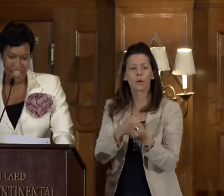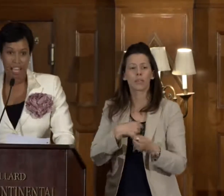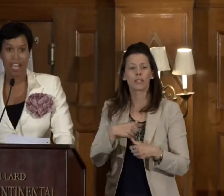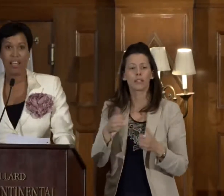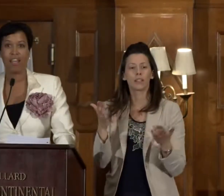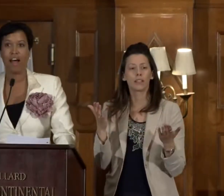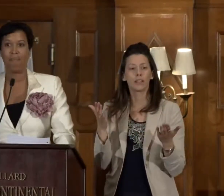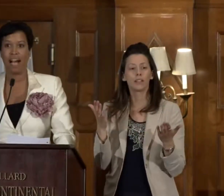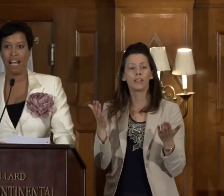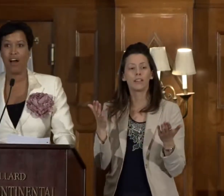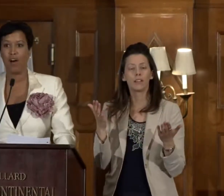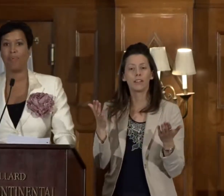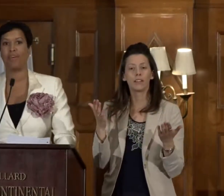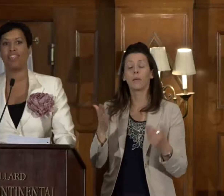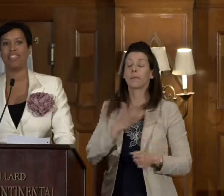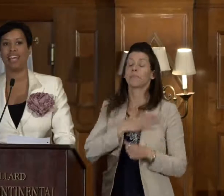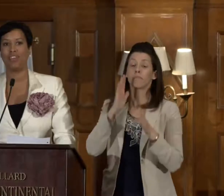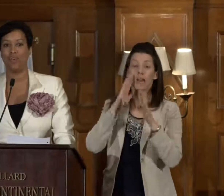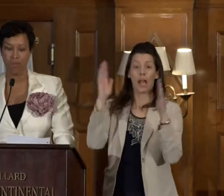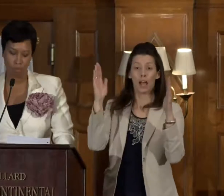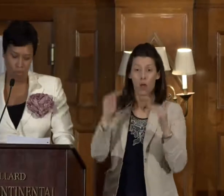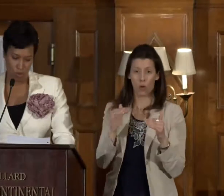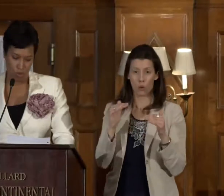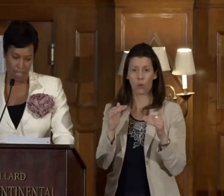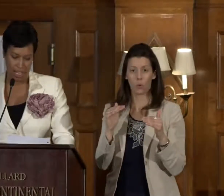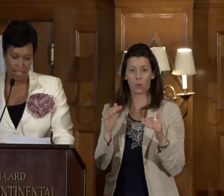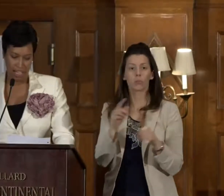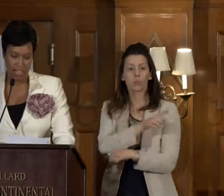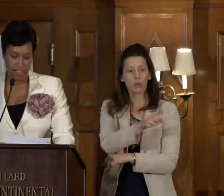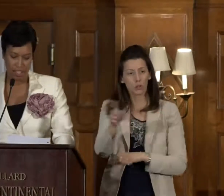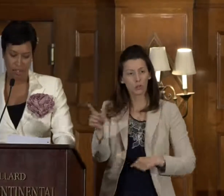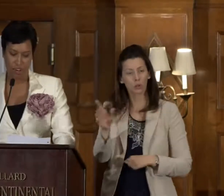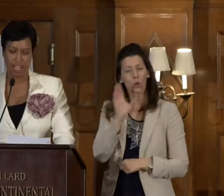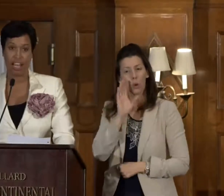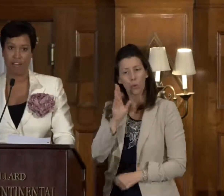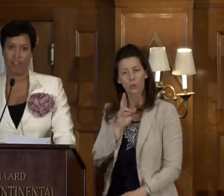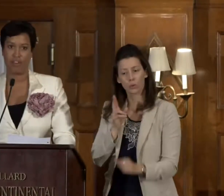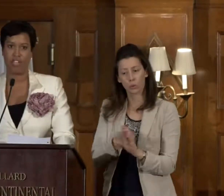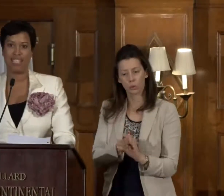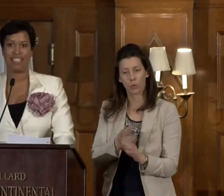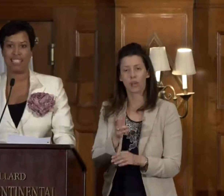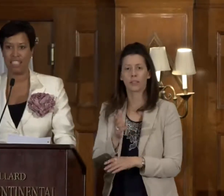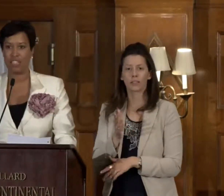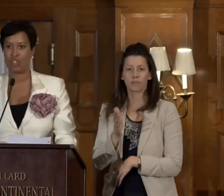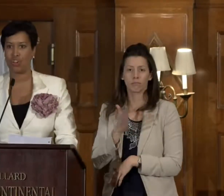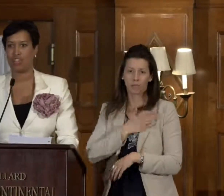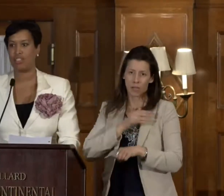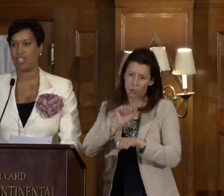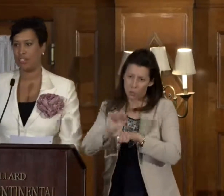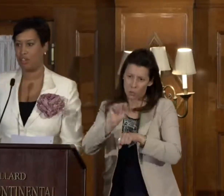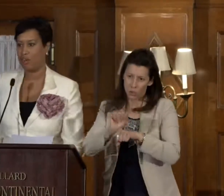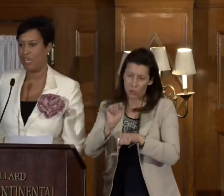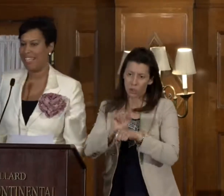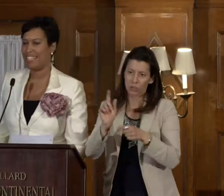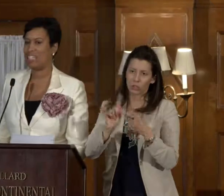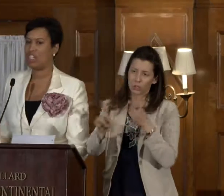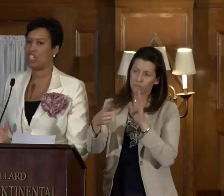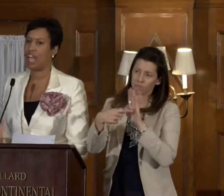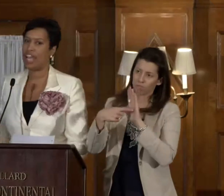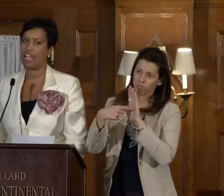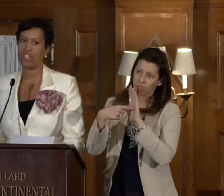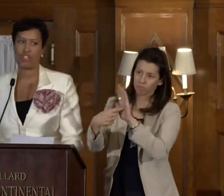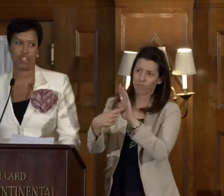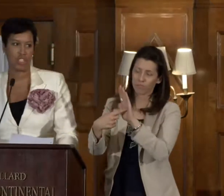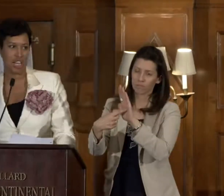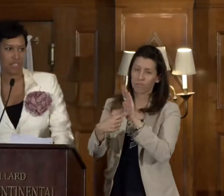And my hope is that you will join in this great effort to send the strong signal and